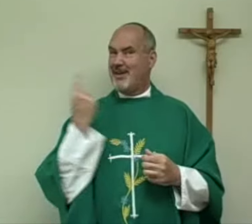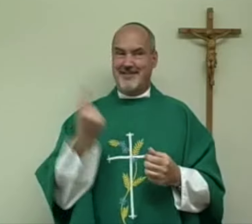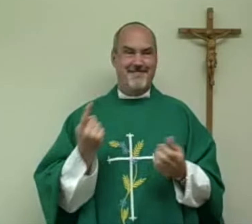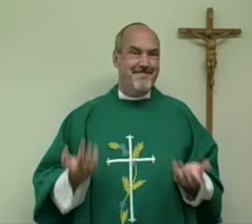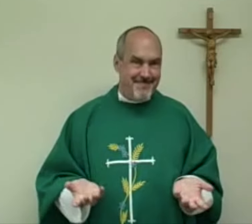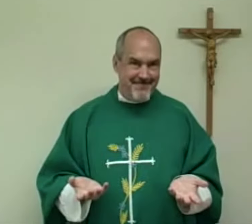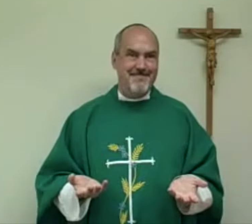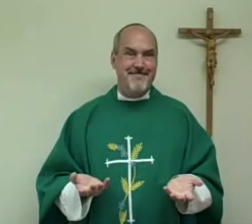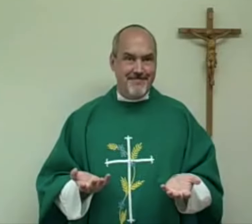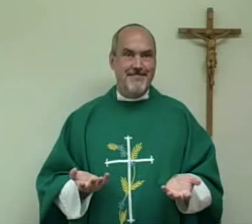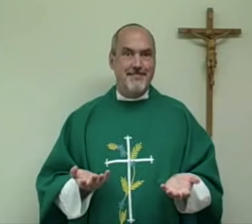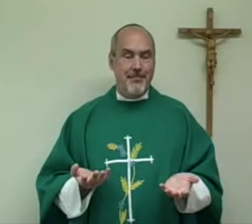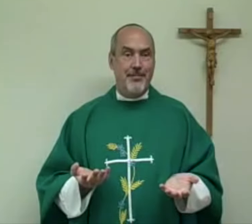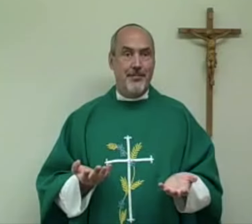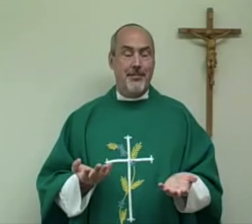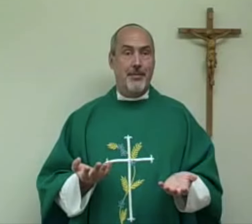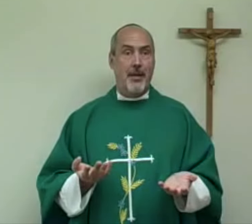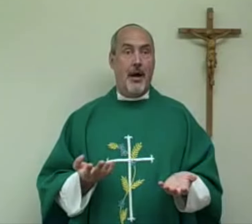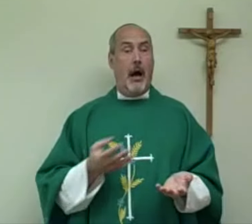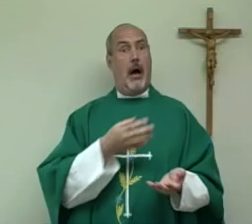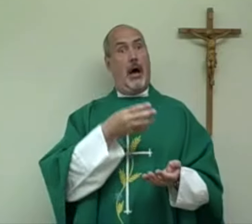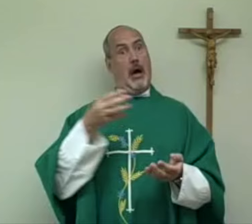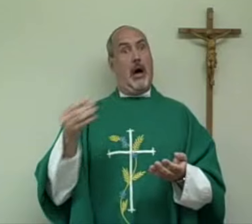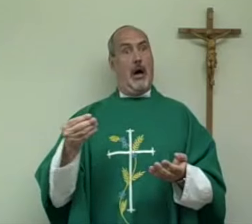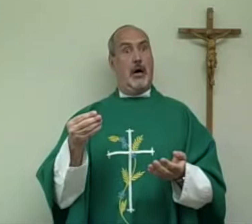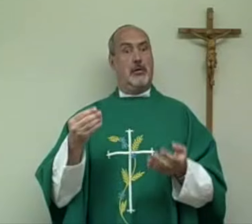weak and we're human, and we will always be tempted by sin.